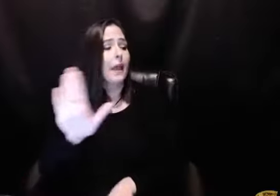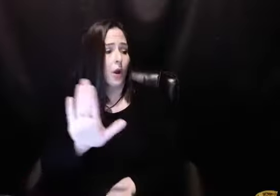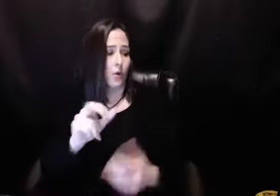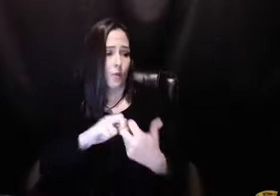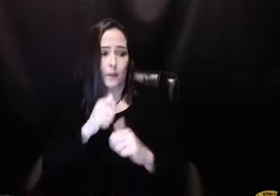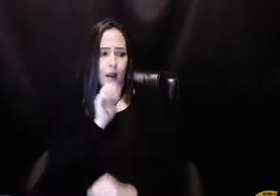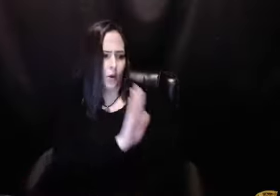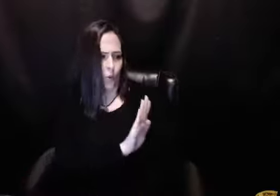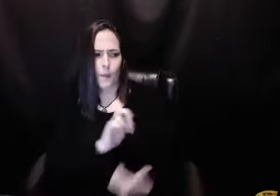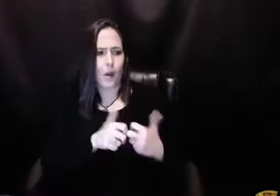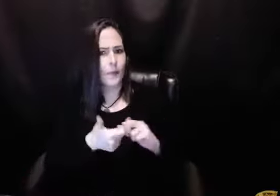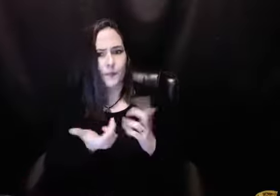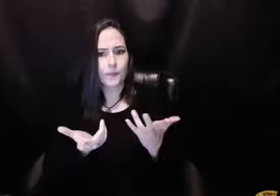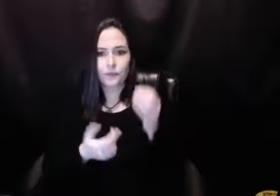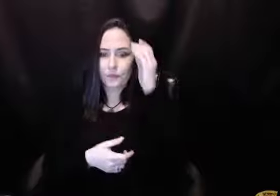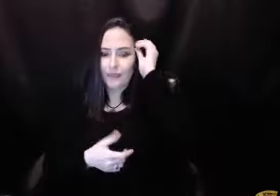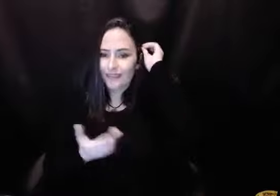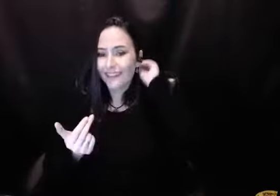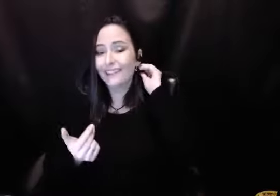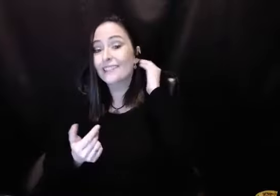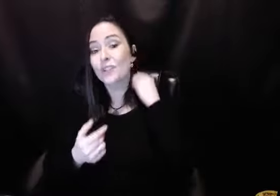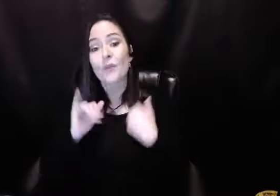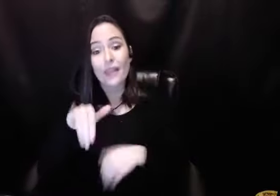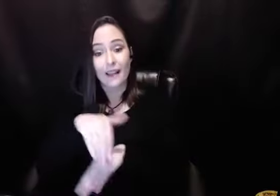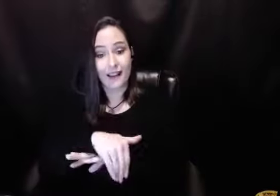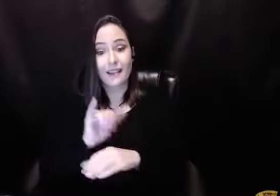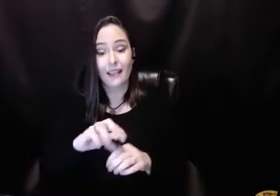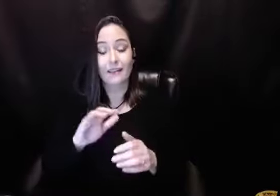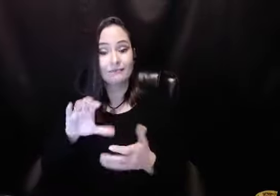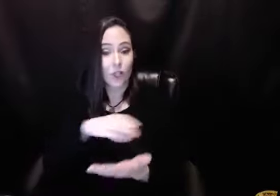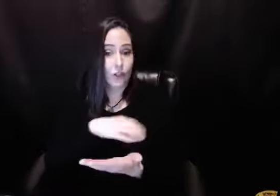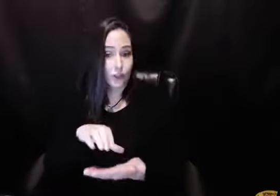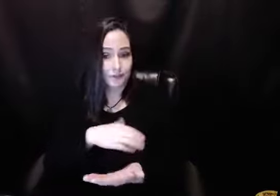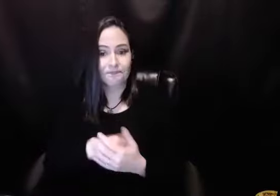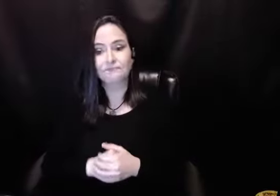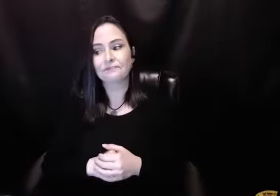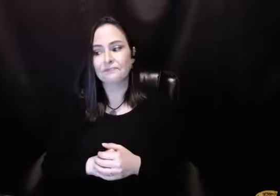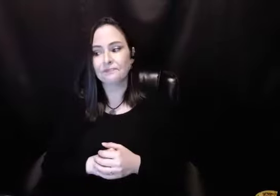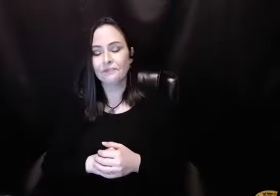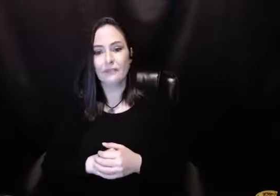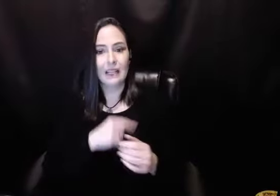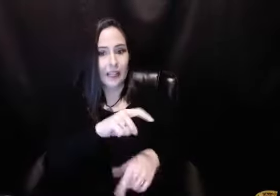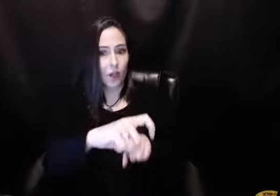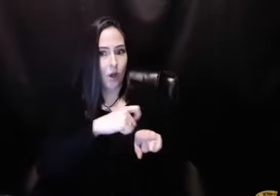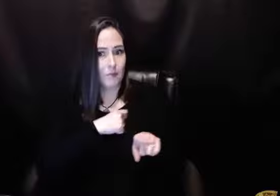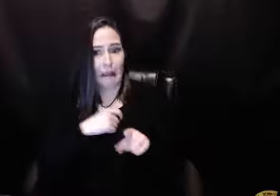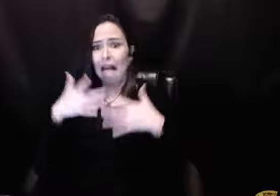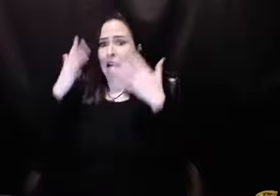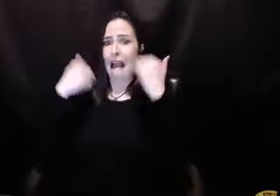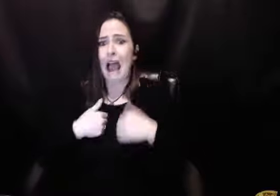to meet and have a deal, that's their thing. That's not your thing. And so came the night of the concert.